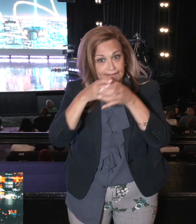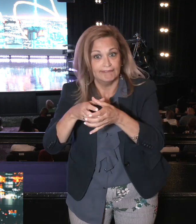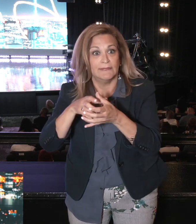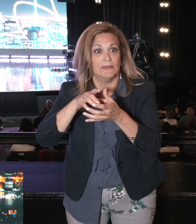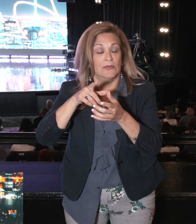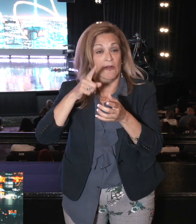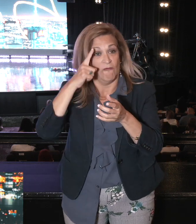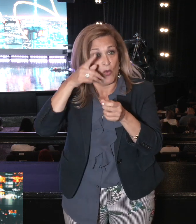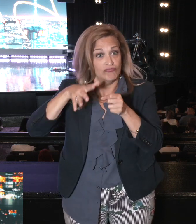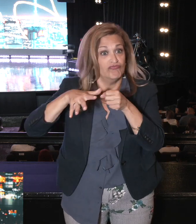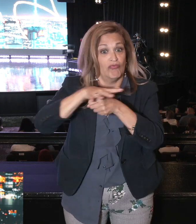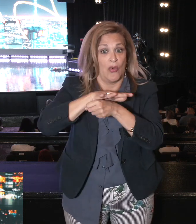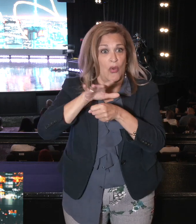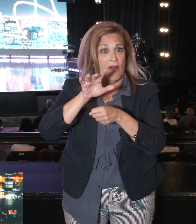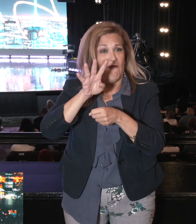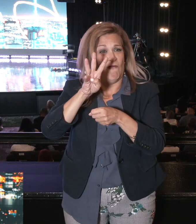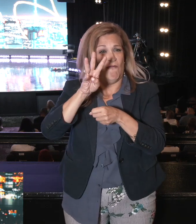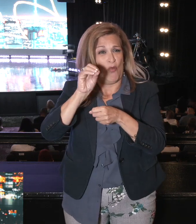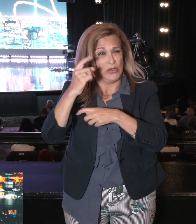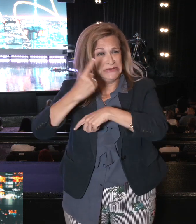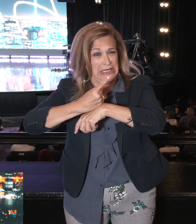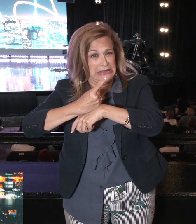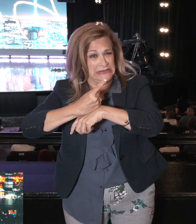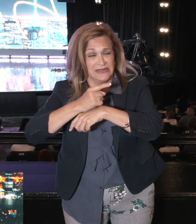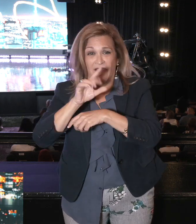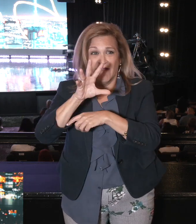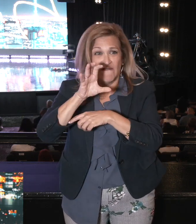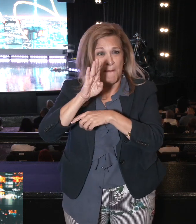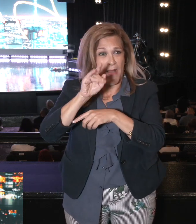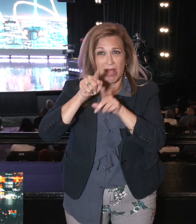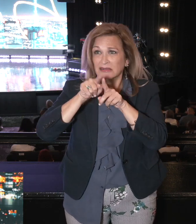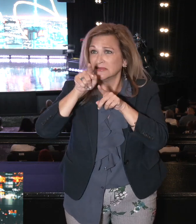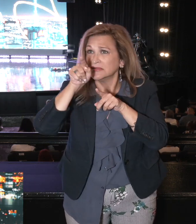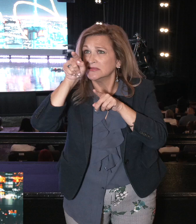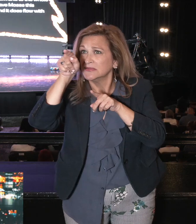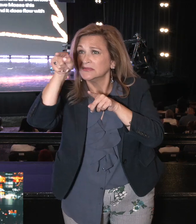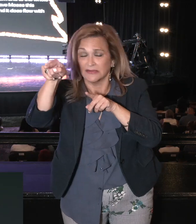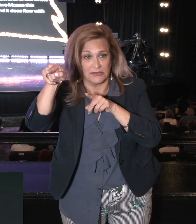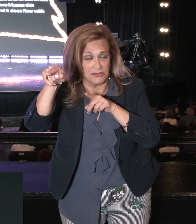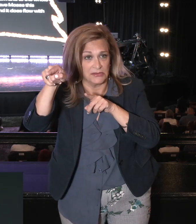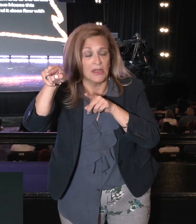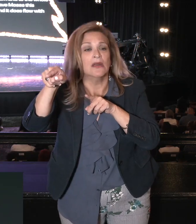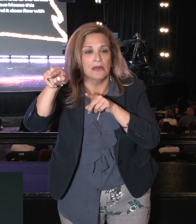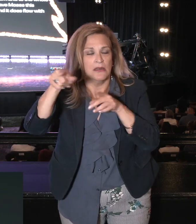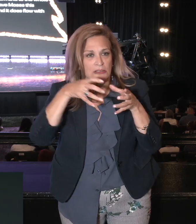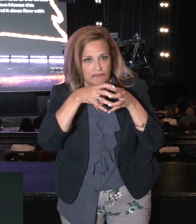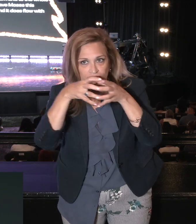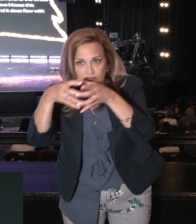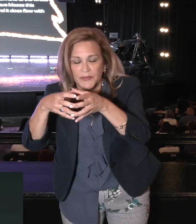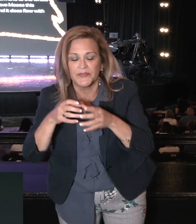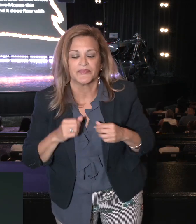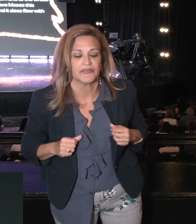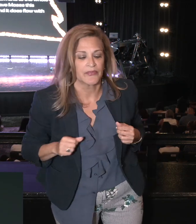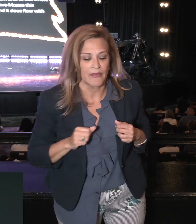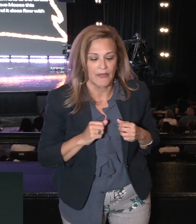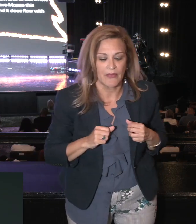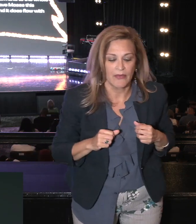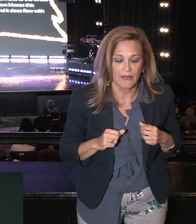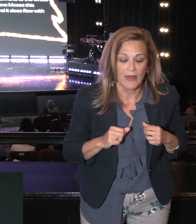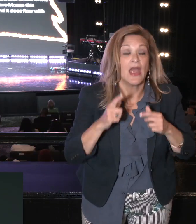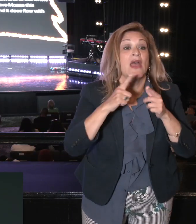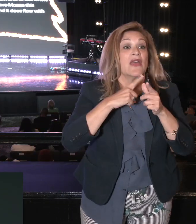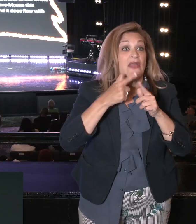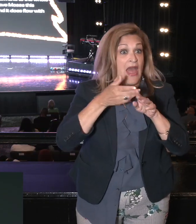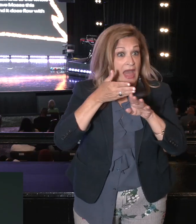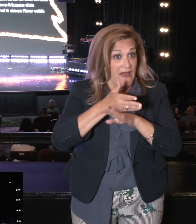covered about 500 miles. Now, Numbers 13, 26. Can we do that in Numbers 13? Great. They came back to